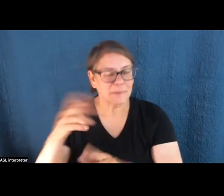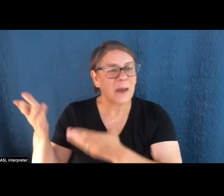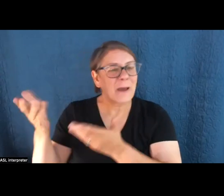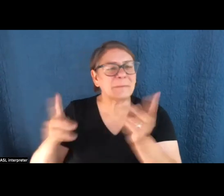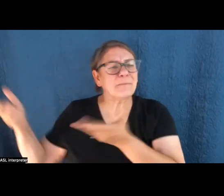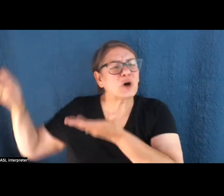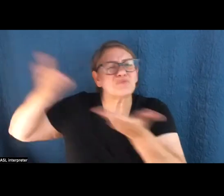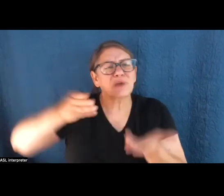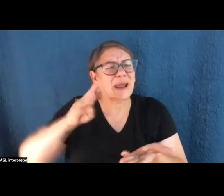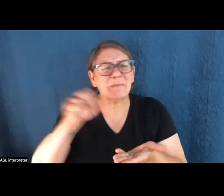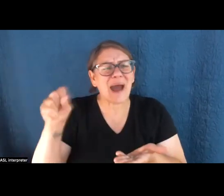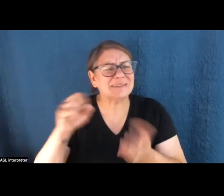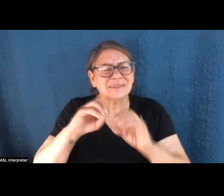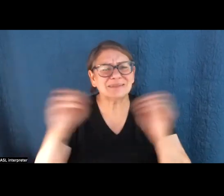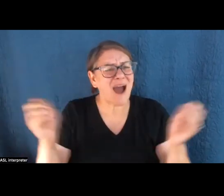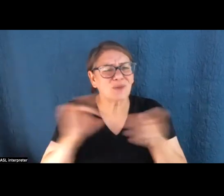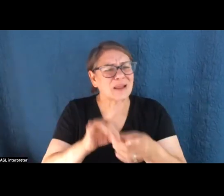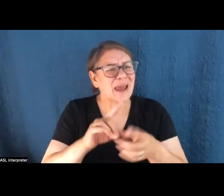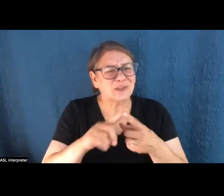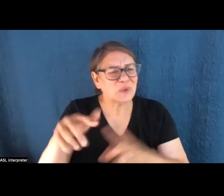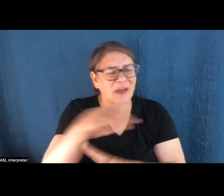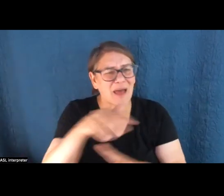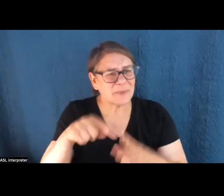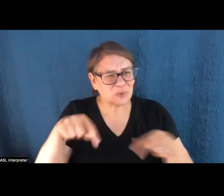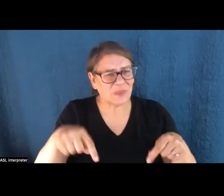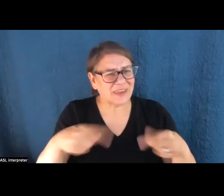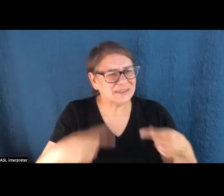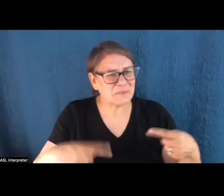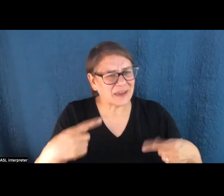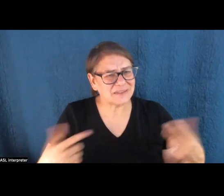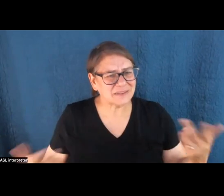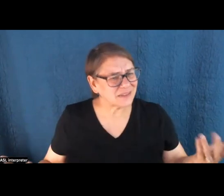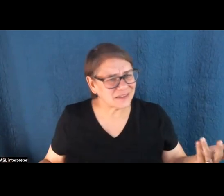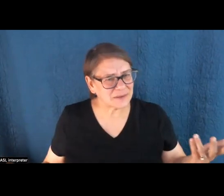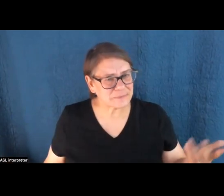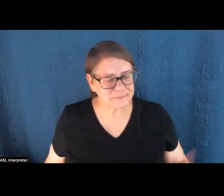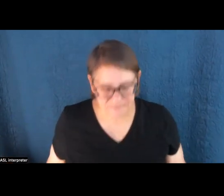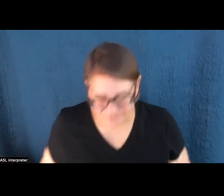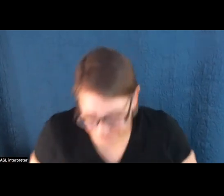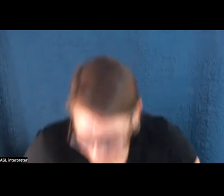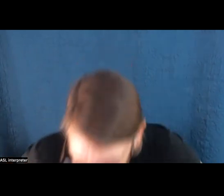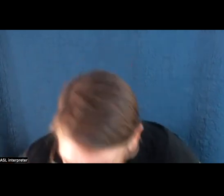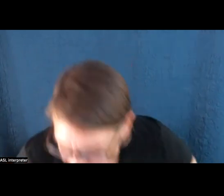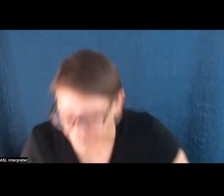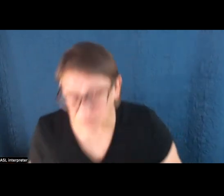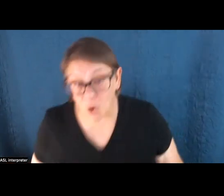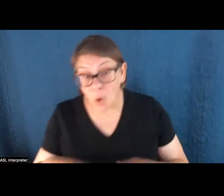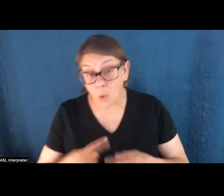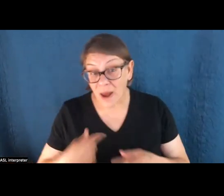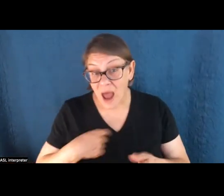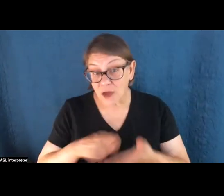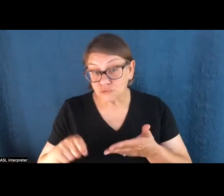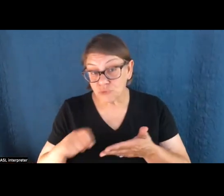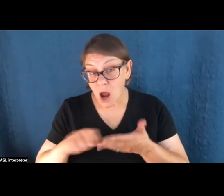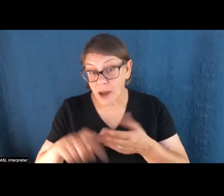nothing to do with energy and climate to these conversations and to these debates. You know, just for example, when I, whenever I write about solar farms, I hear